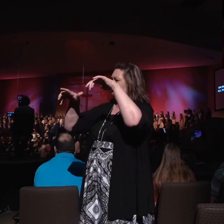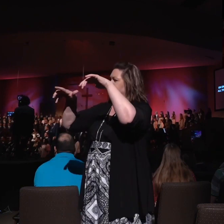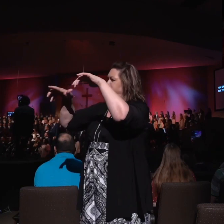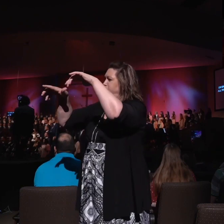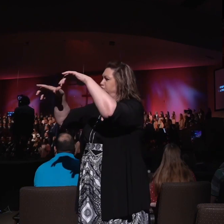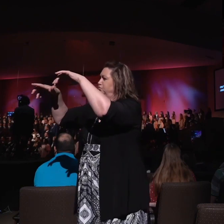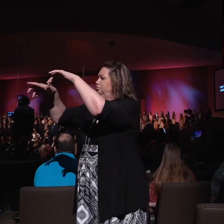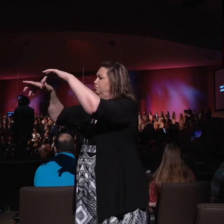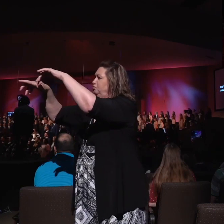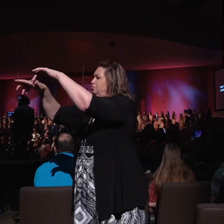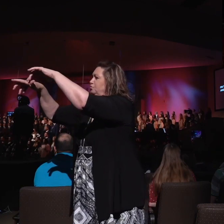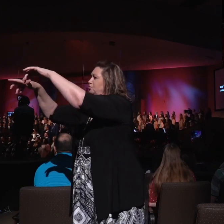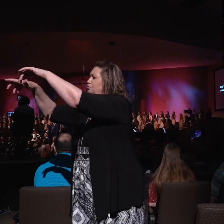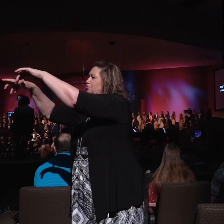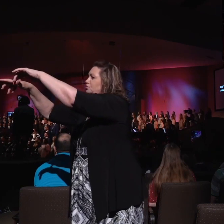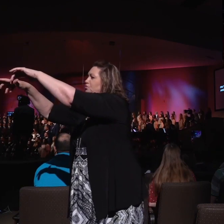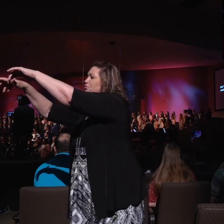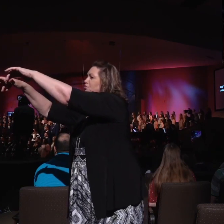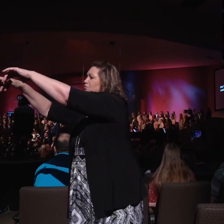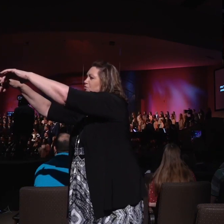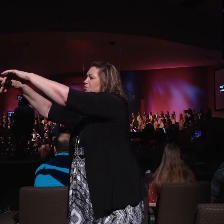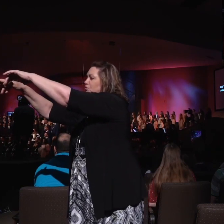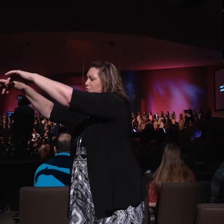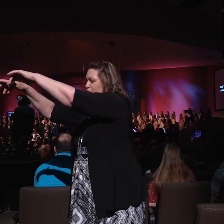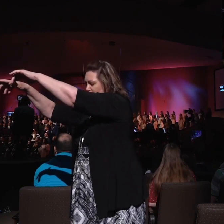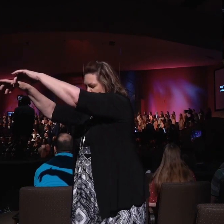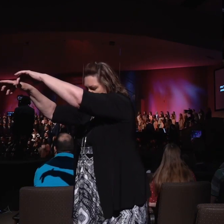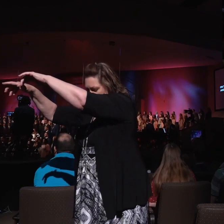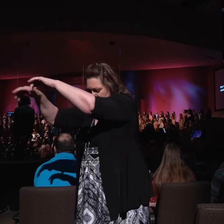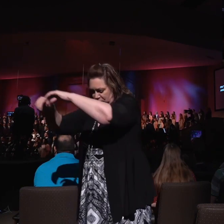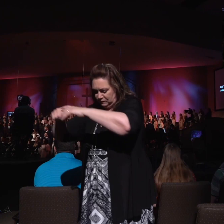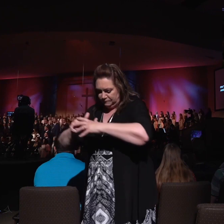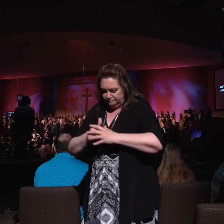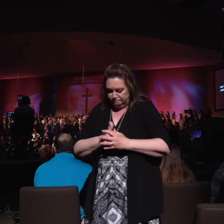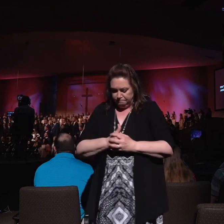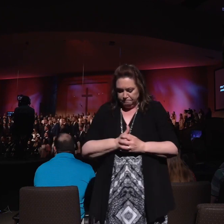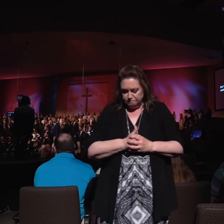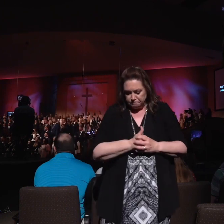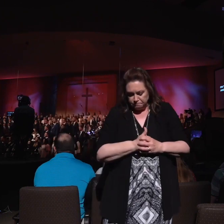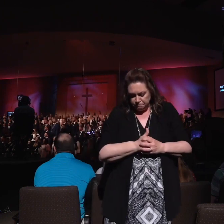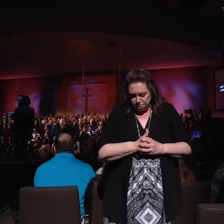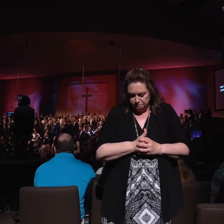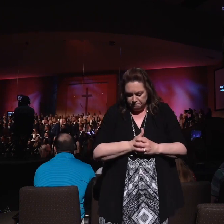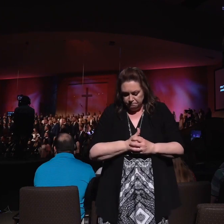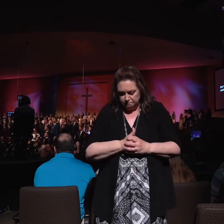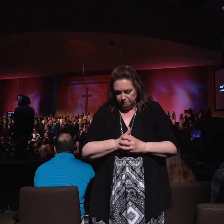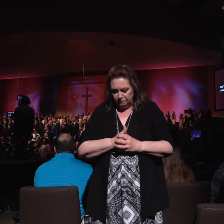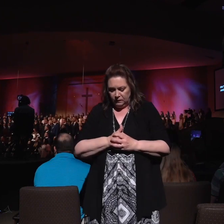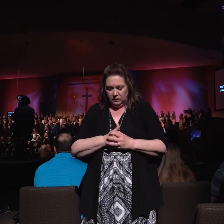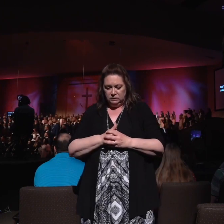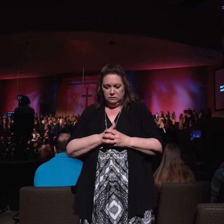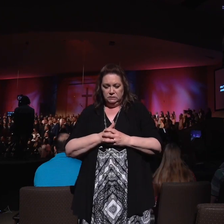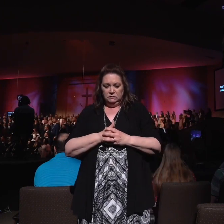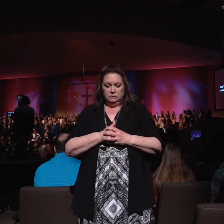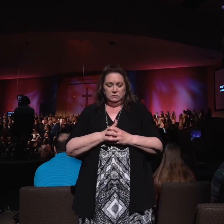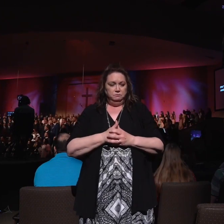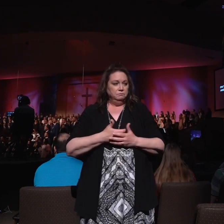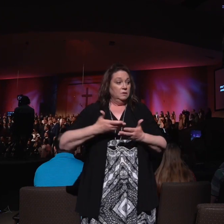On the other the angels of glory